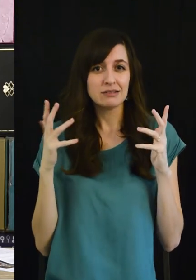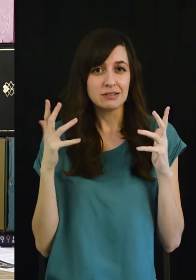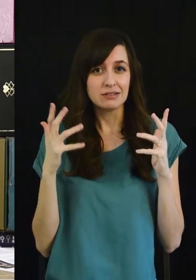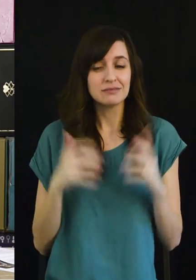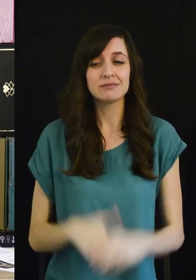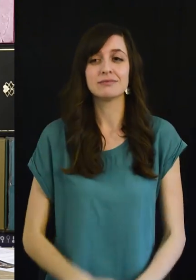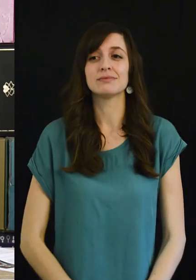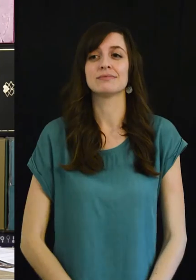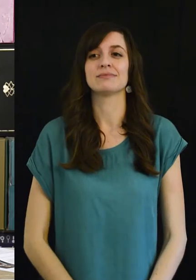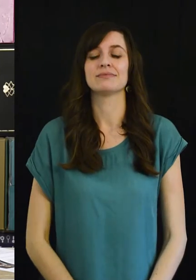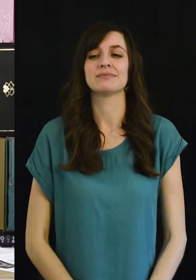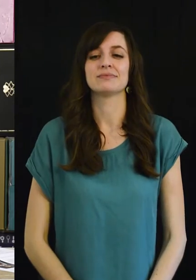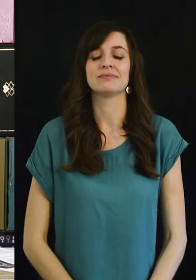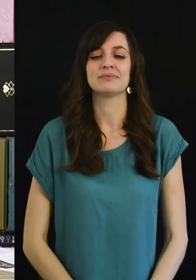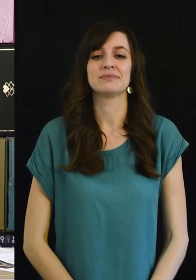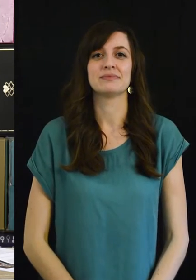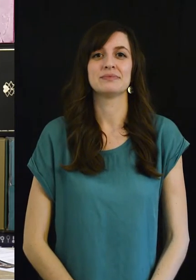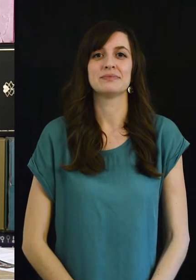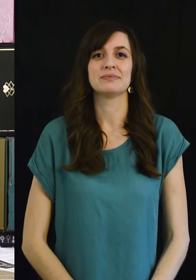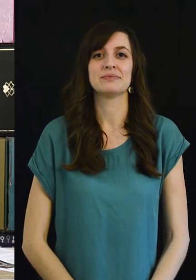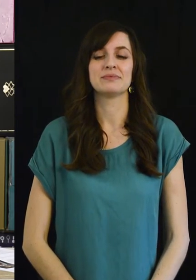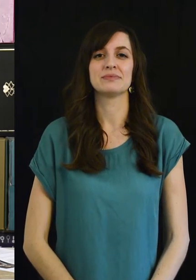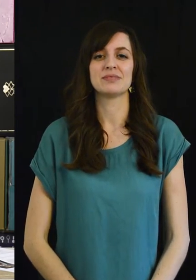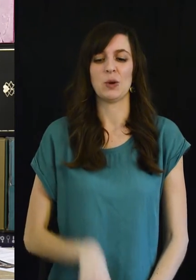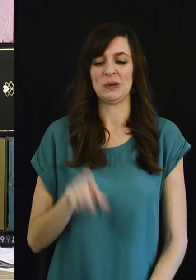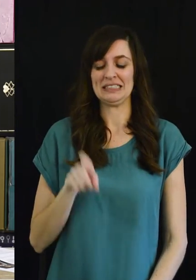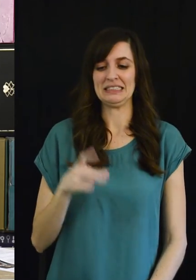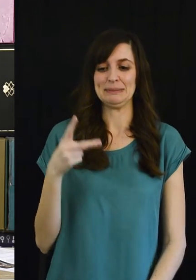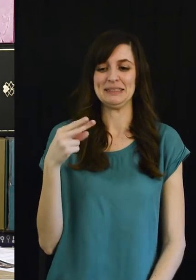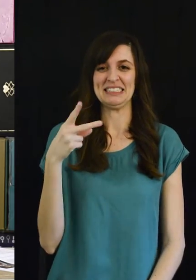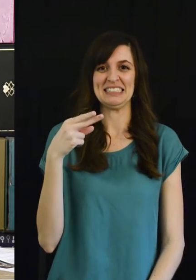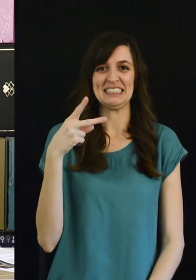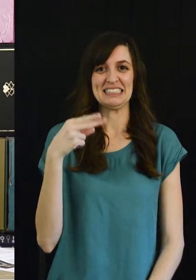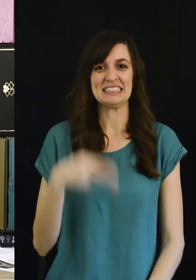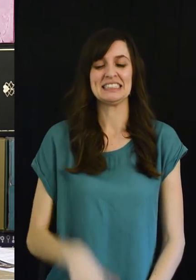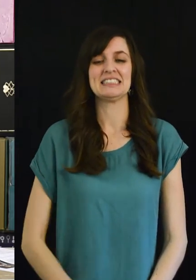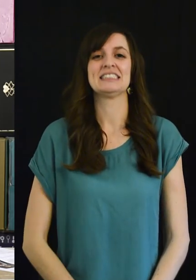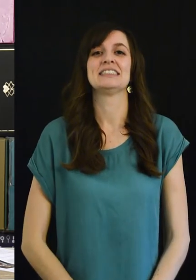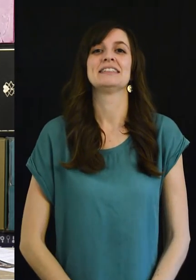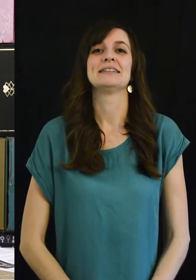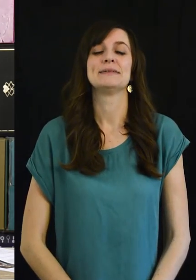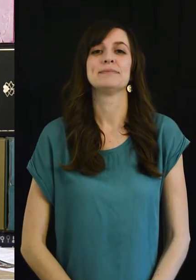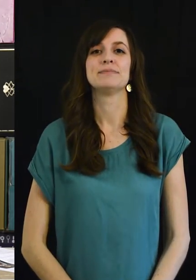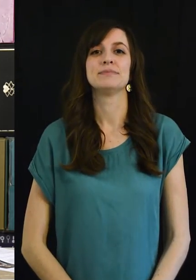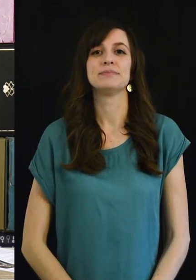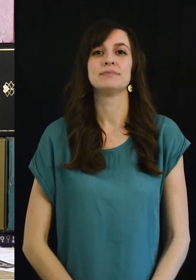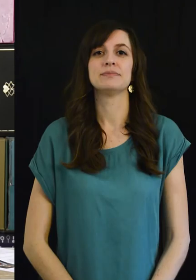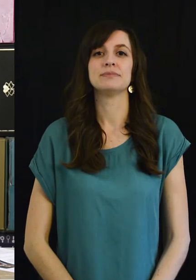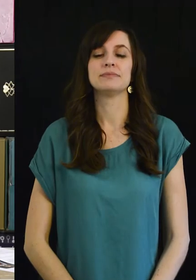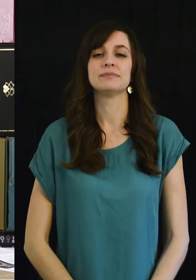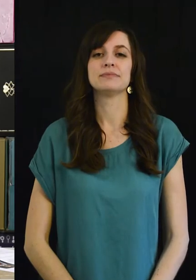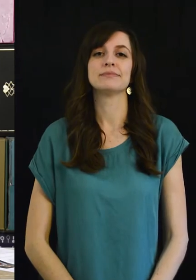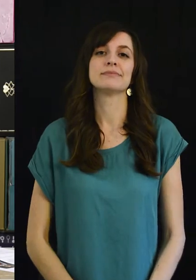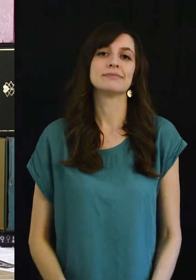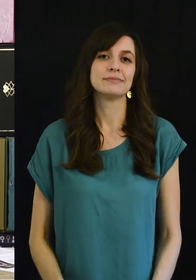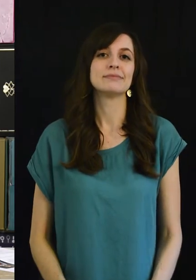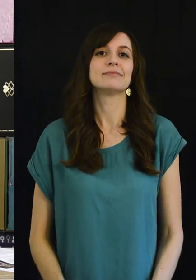as you can see